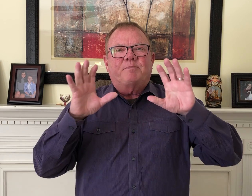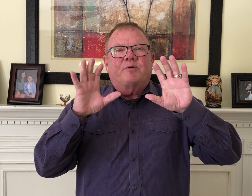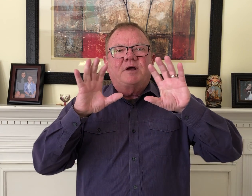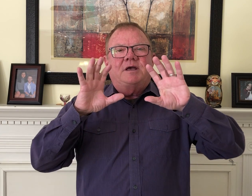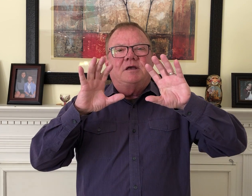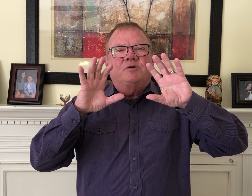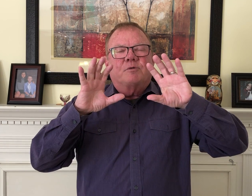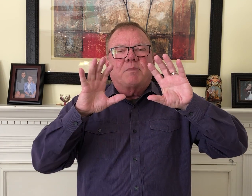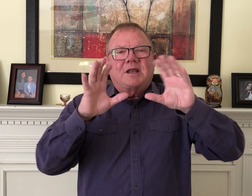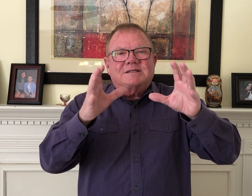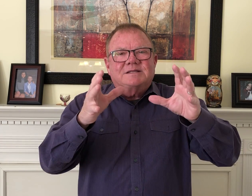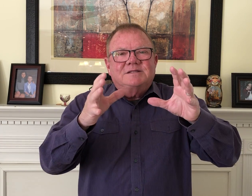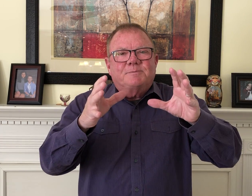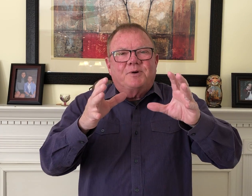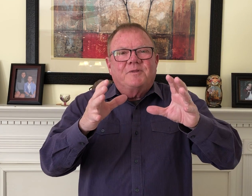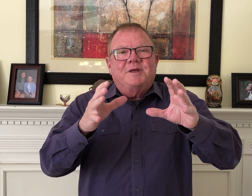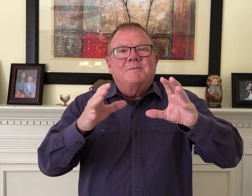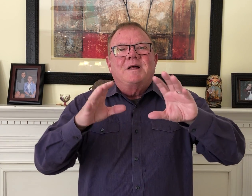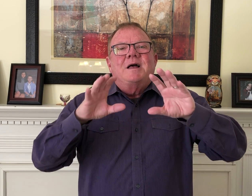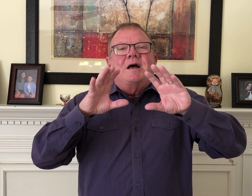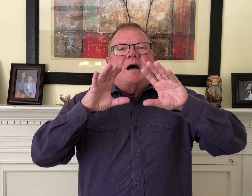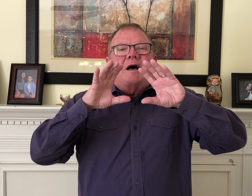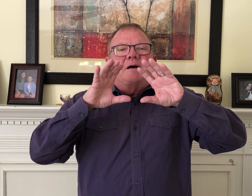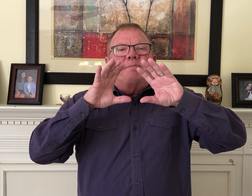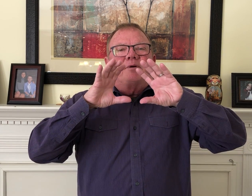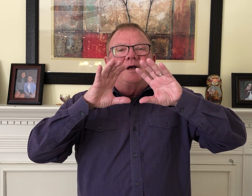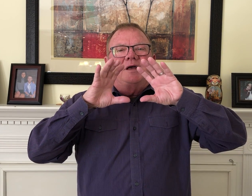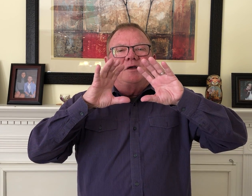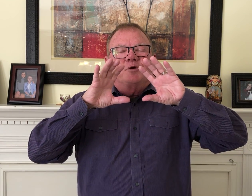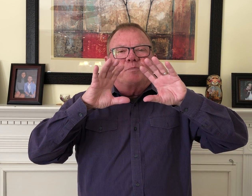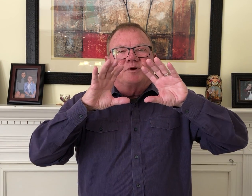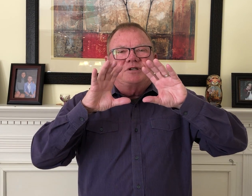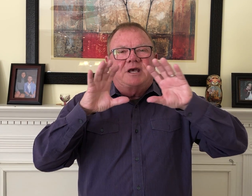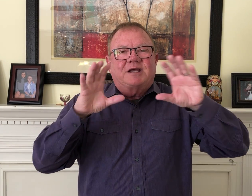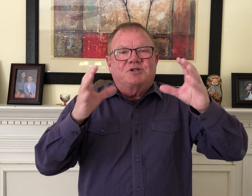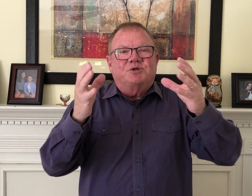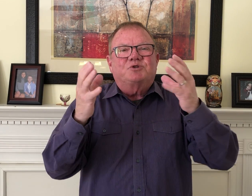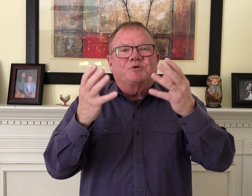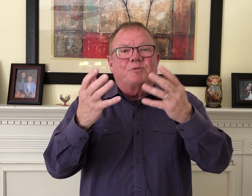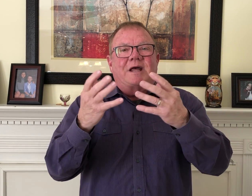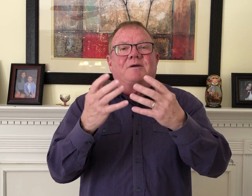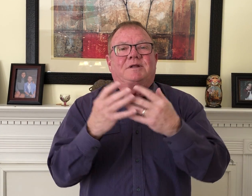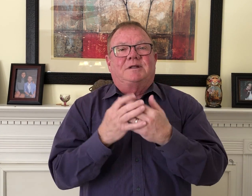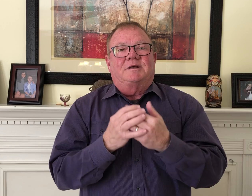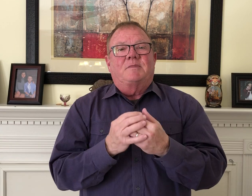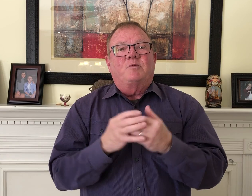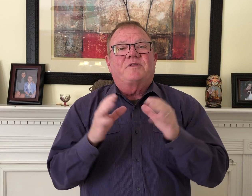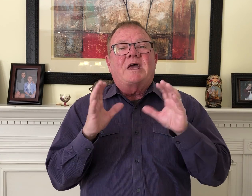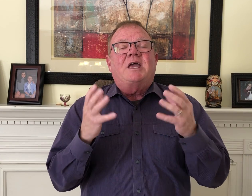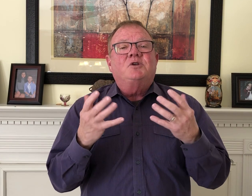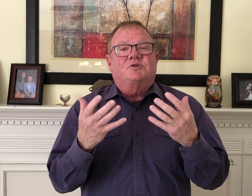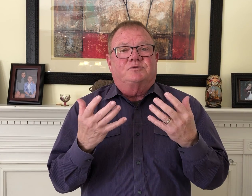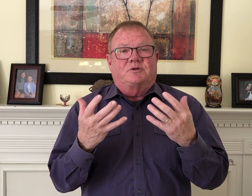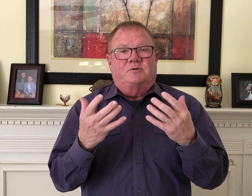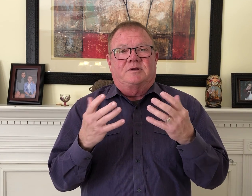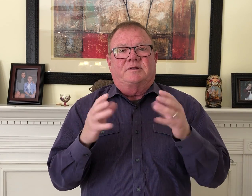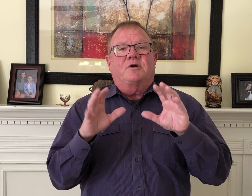pray your blessings upon them. I pray your protection surrounding them with angels, Lord. Their